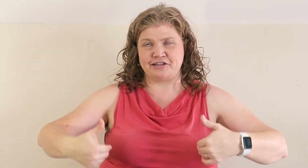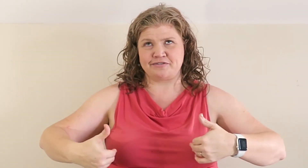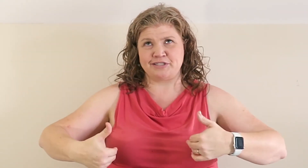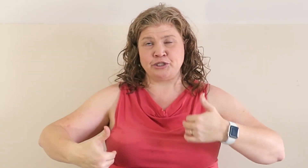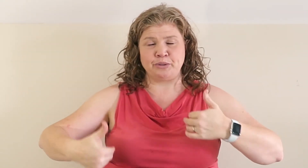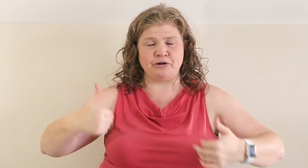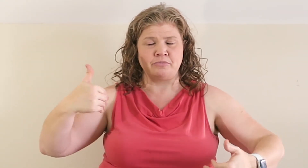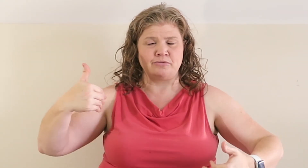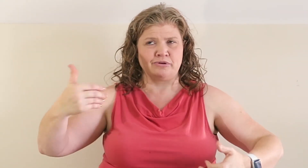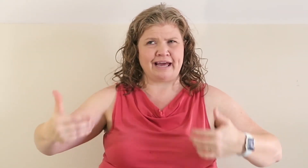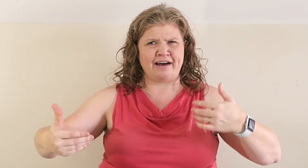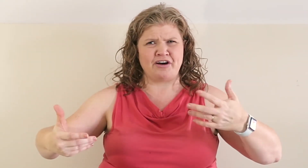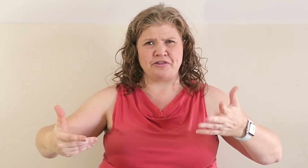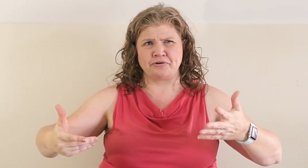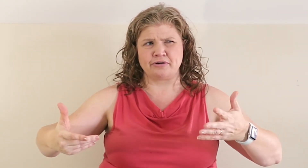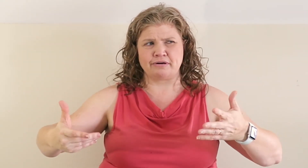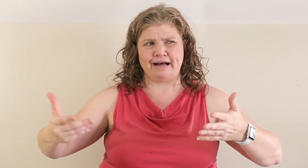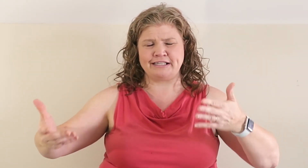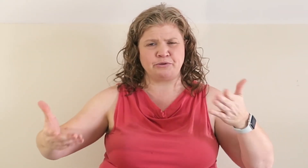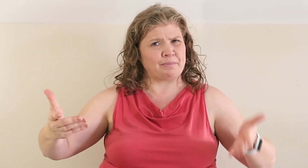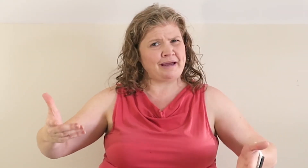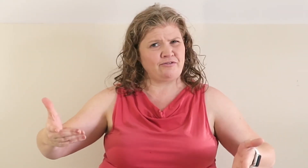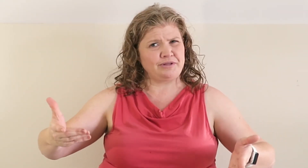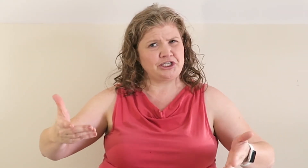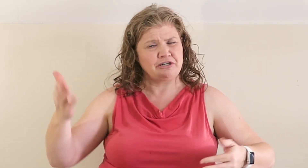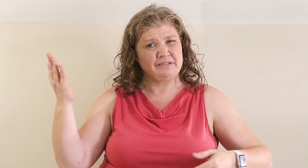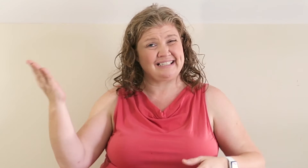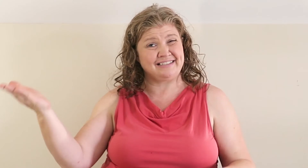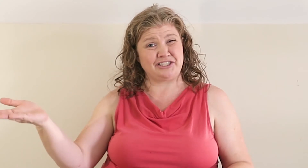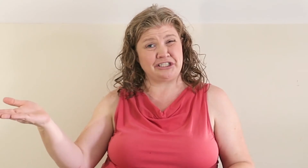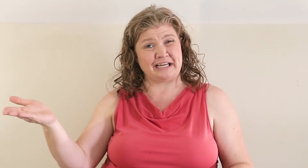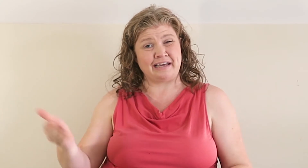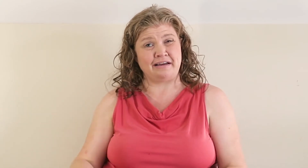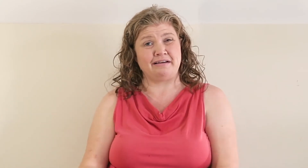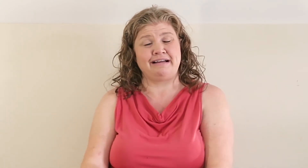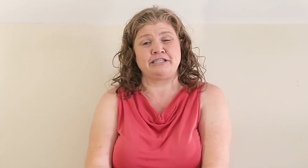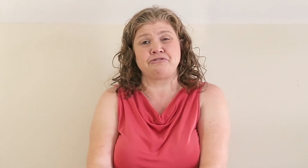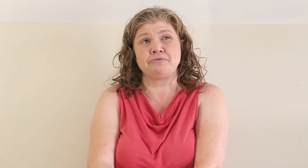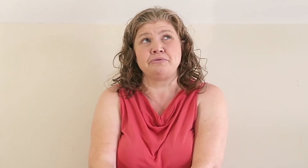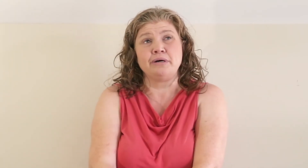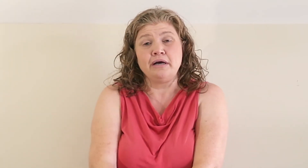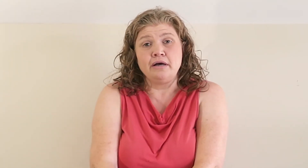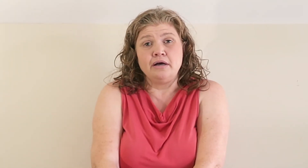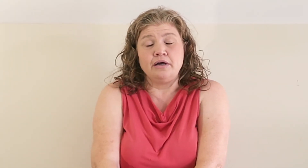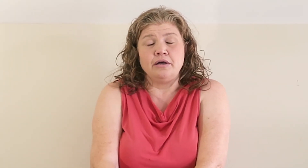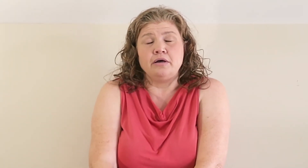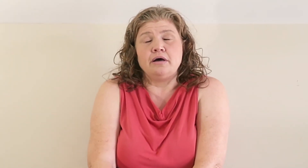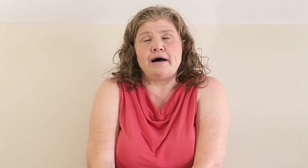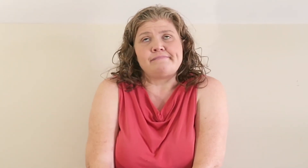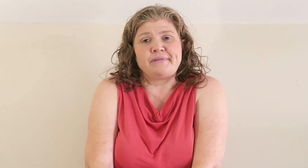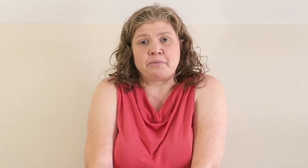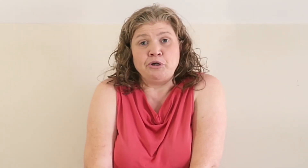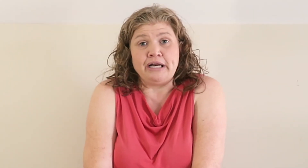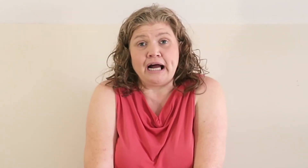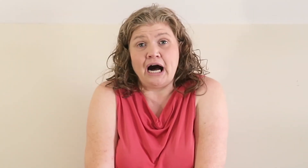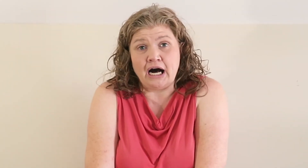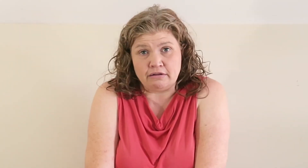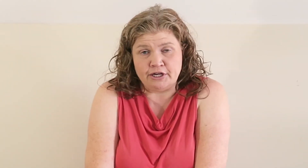Since we don't really have other classes that we're paying for this year, since she's taking classes through the community college,